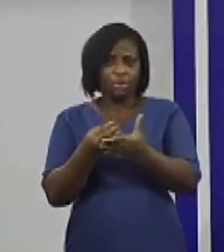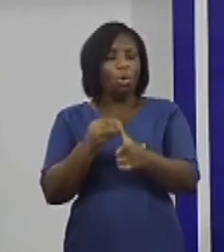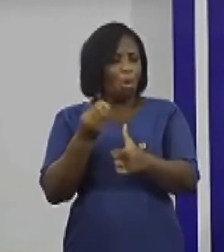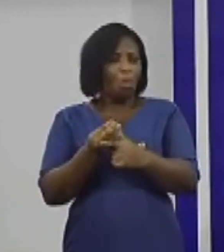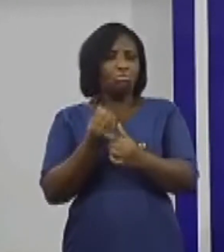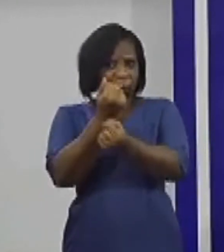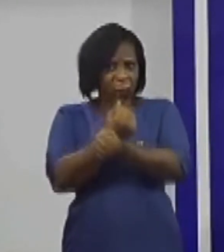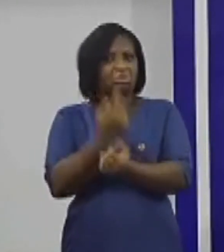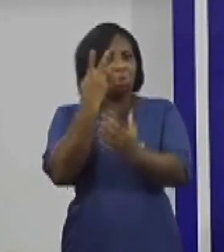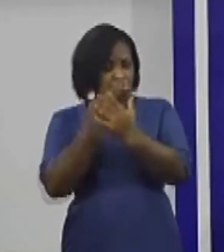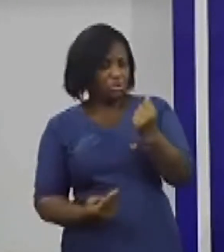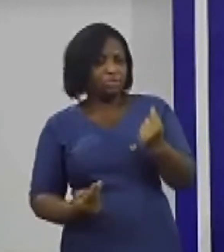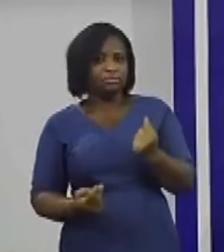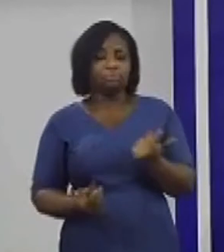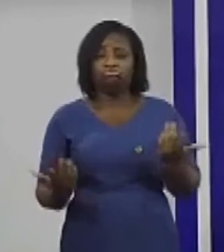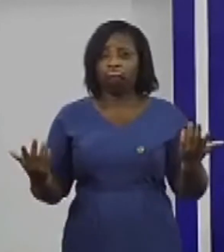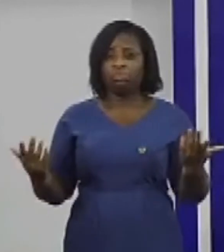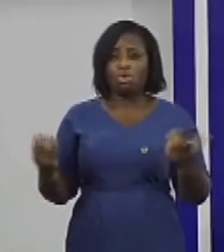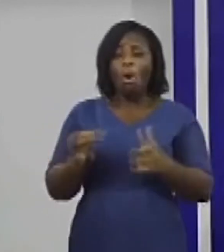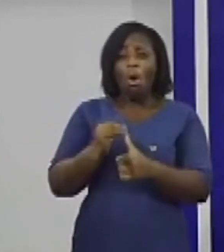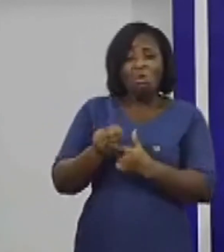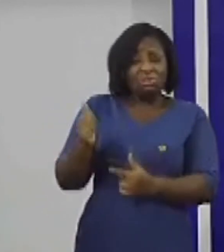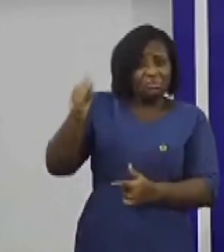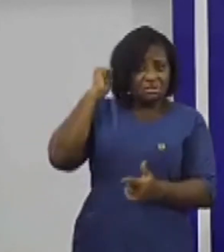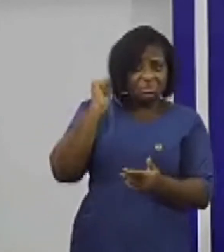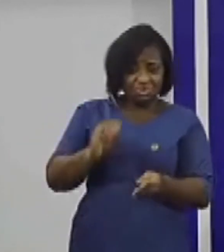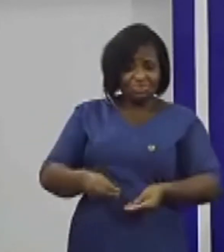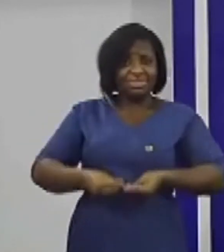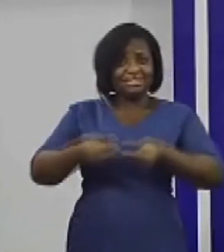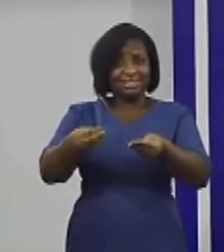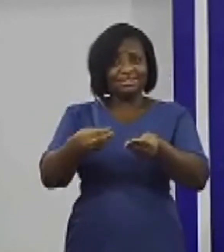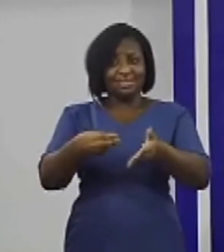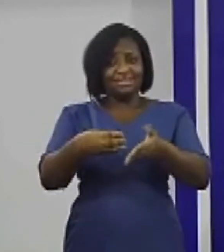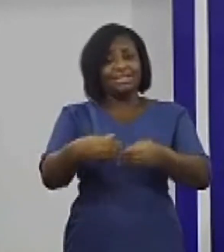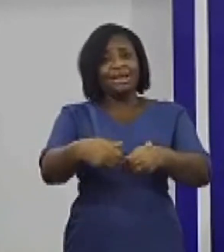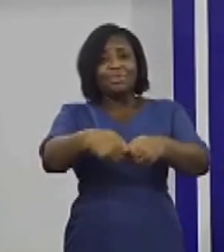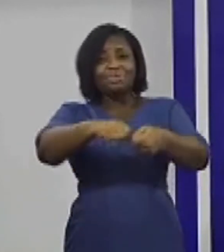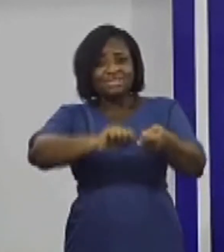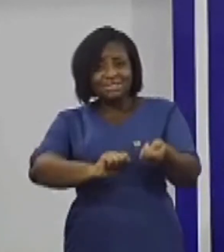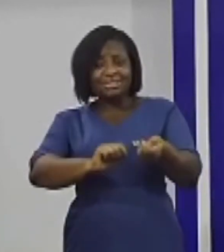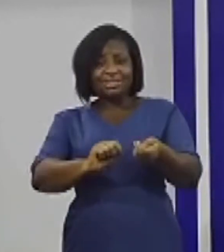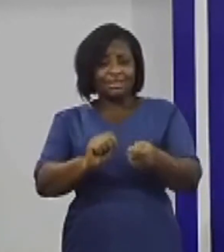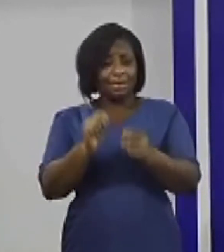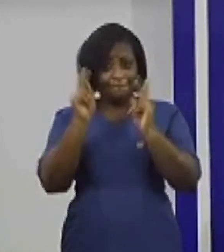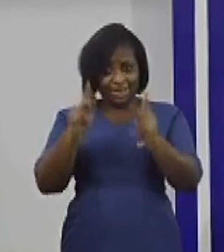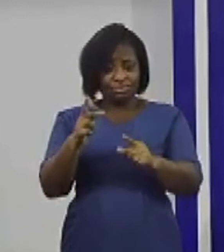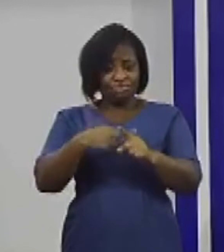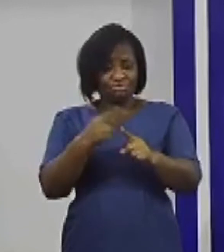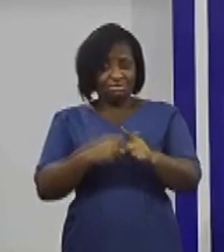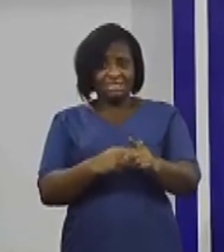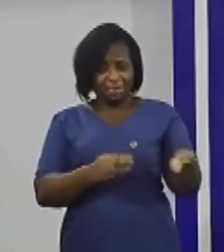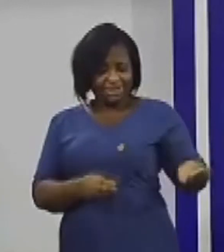B. Refusing to issue a receipt for readily paid, carry similar